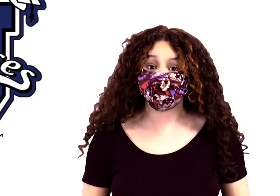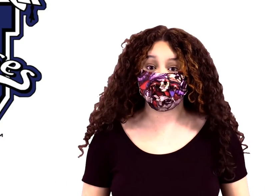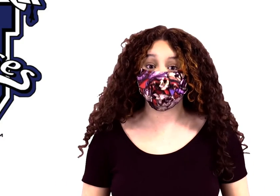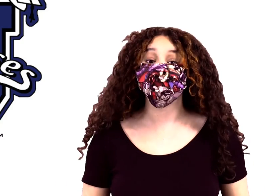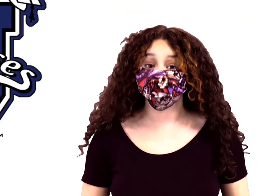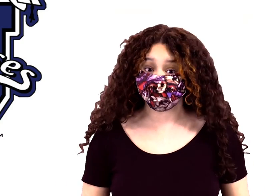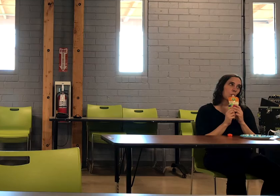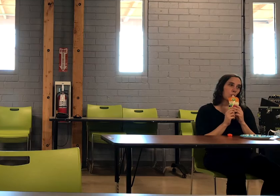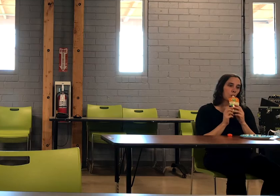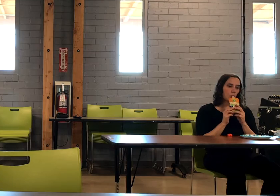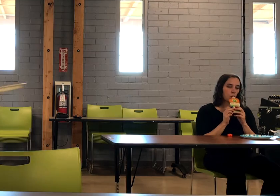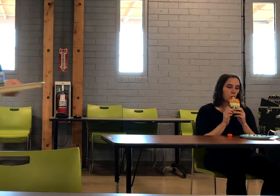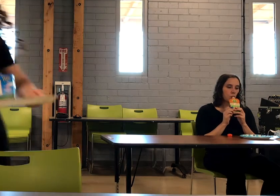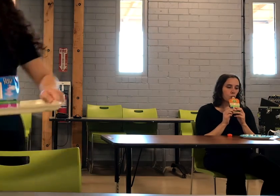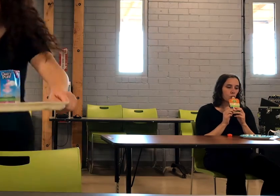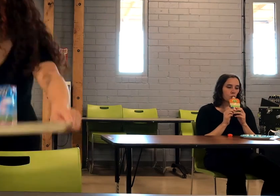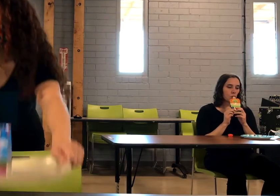five six